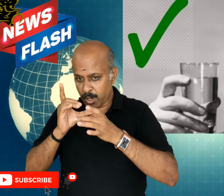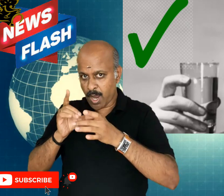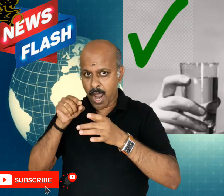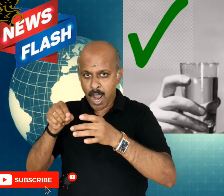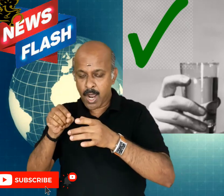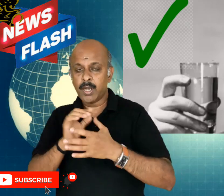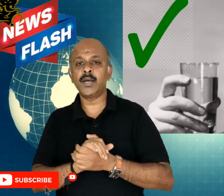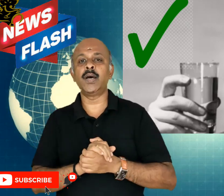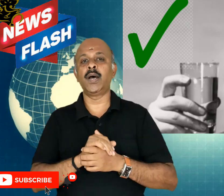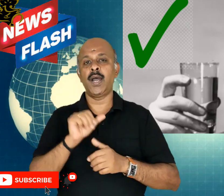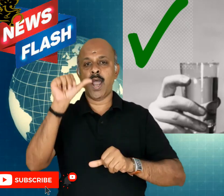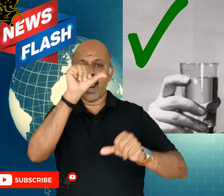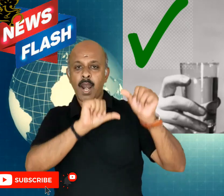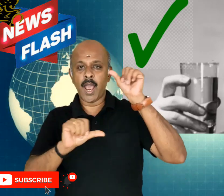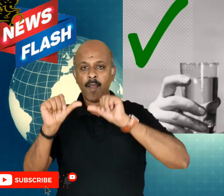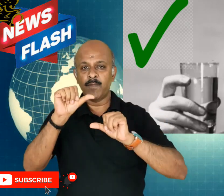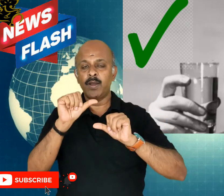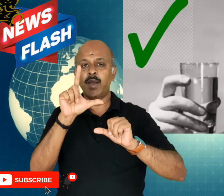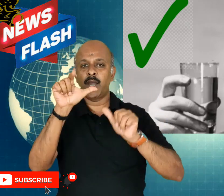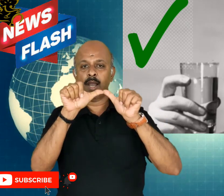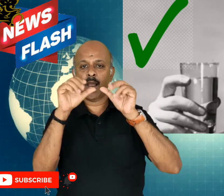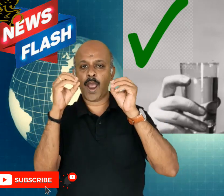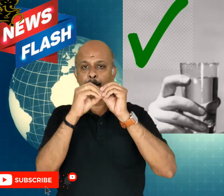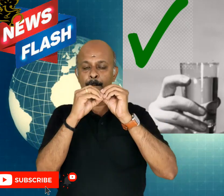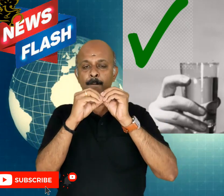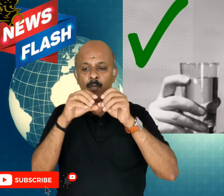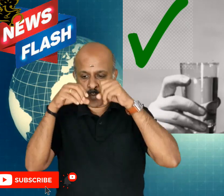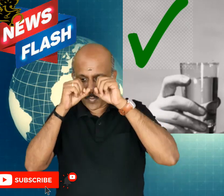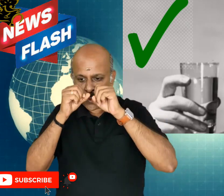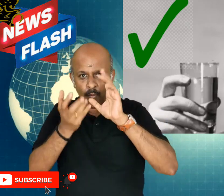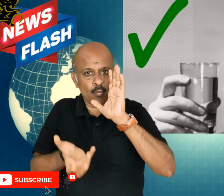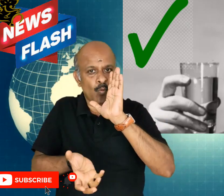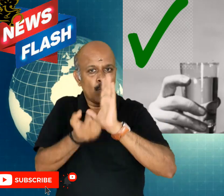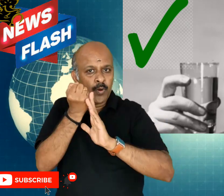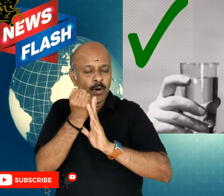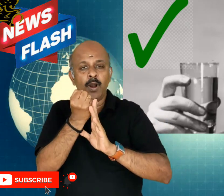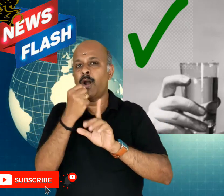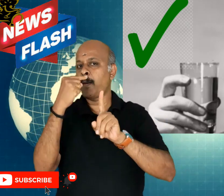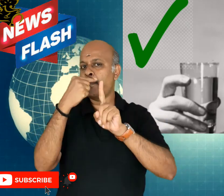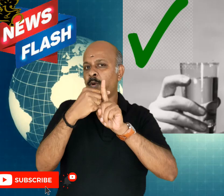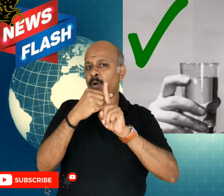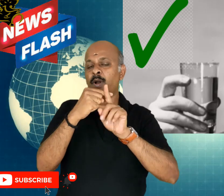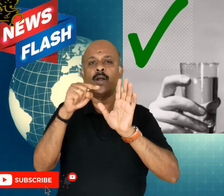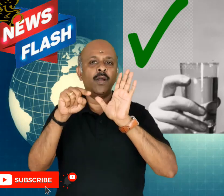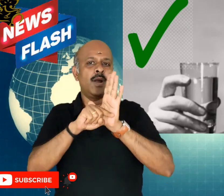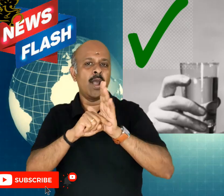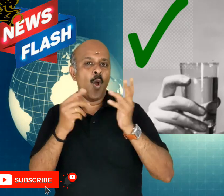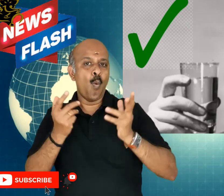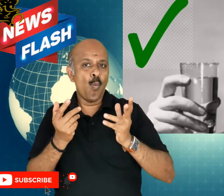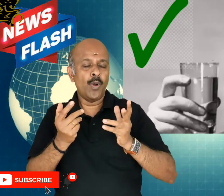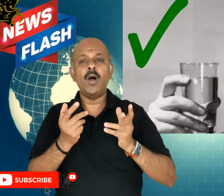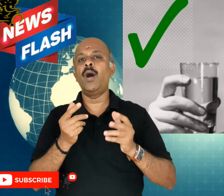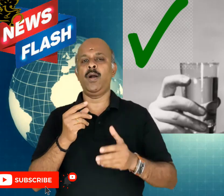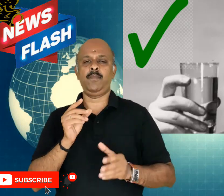The patient can gargle the water in his mouth and spit it on a container so